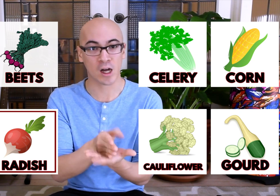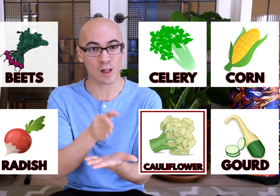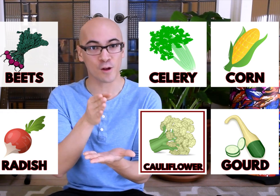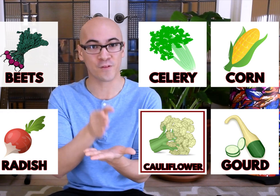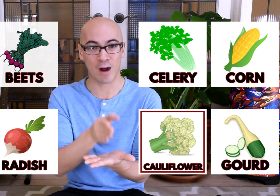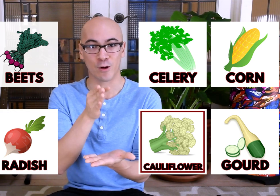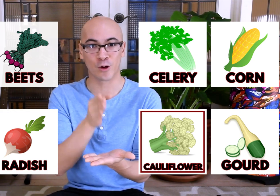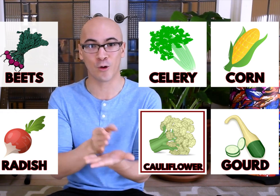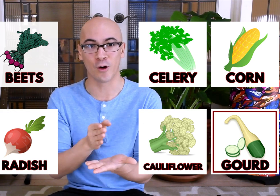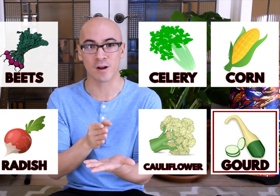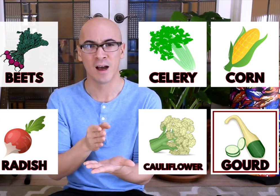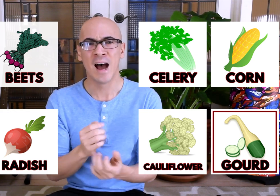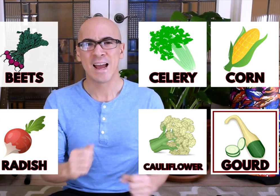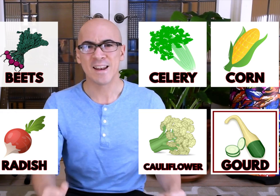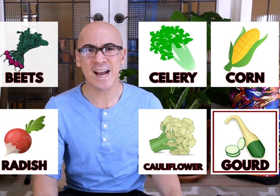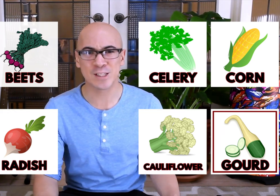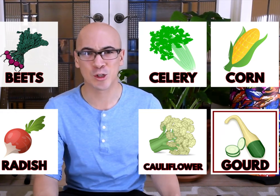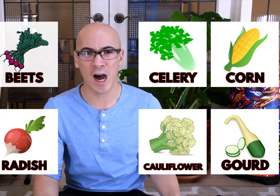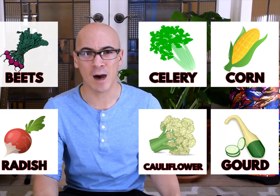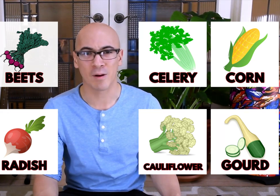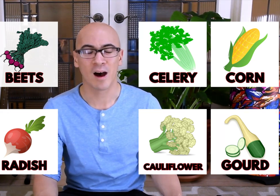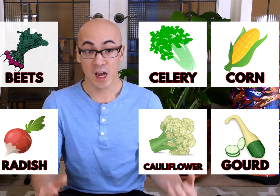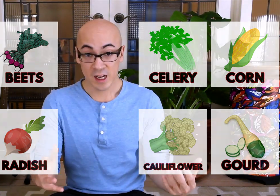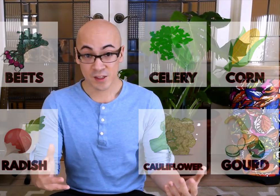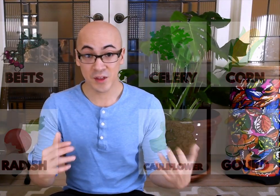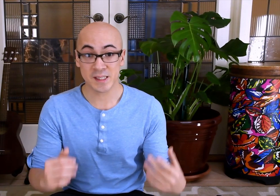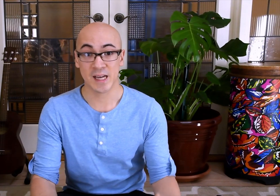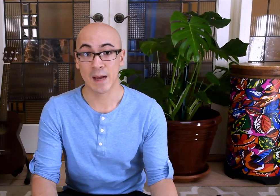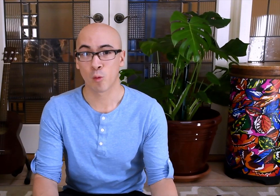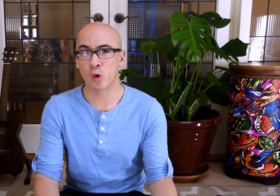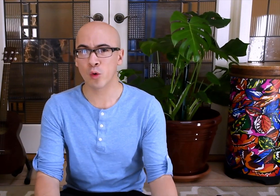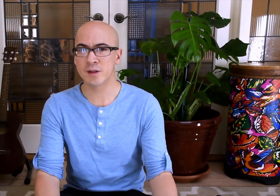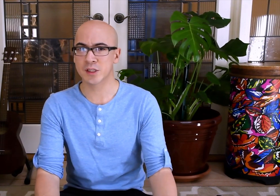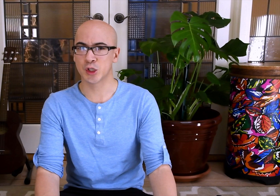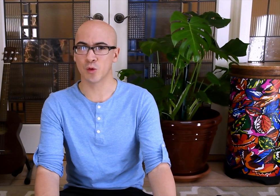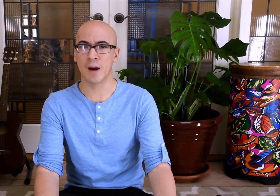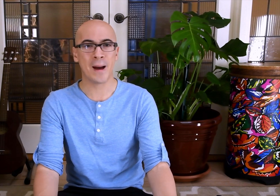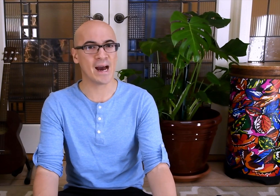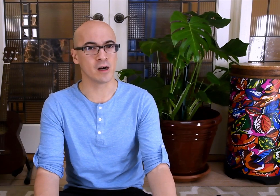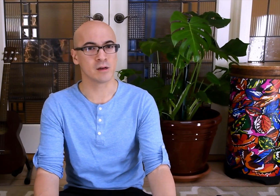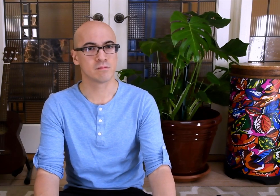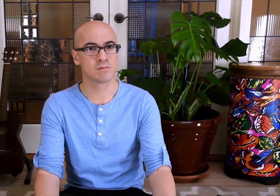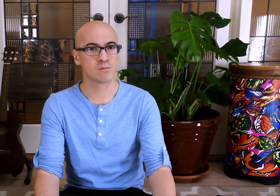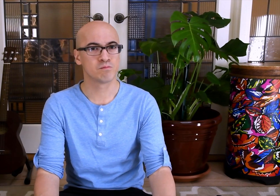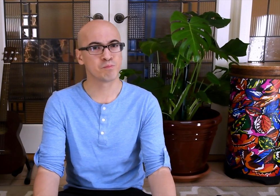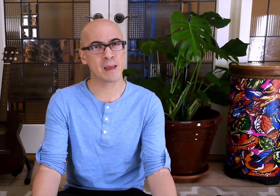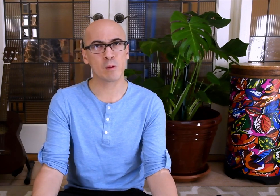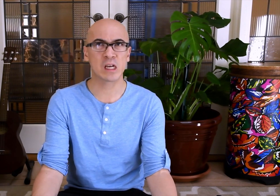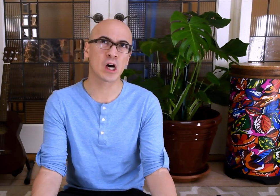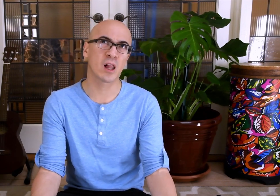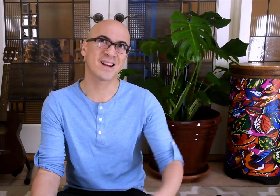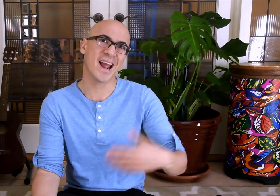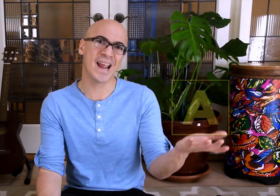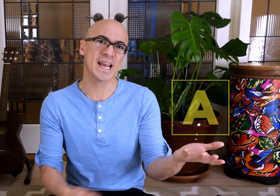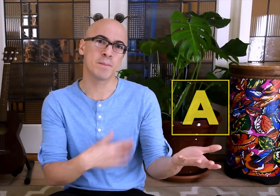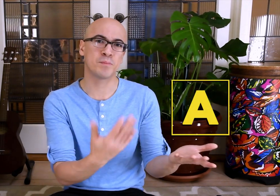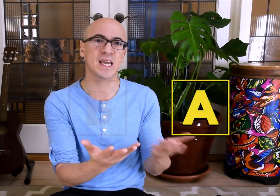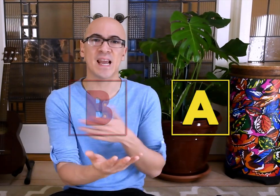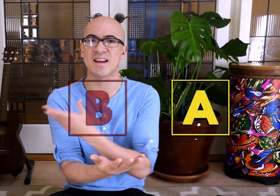cauliflower, gourd. Nice job. So, this time we're going to do a pattern. Maybe we can call it A, B, and